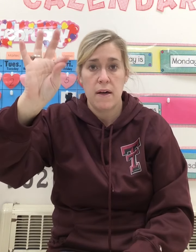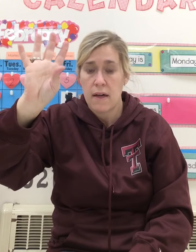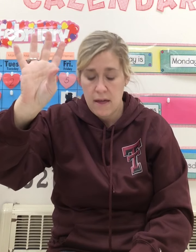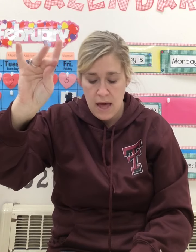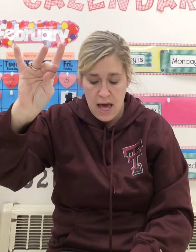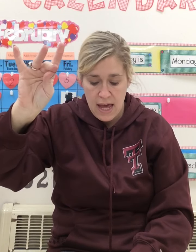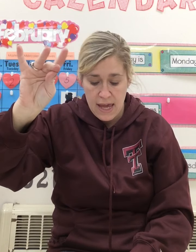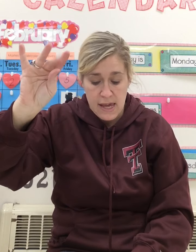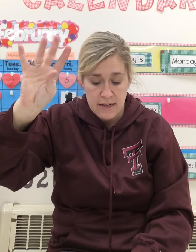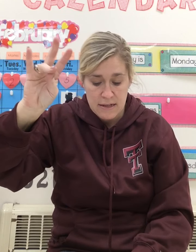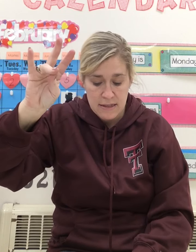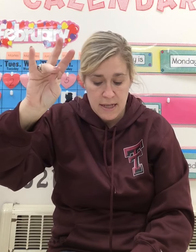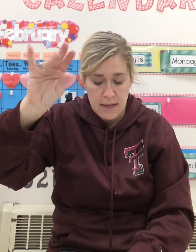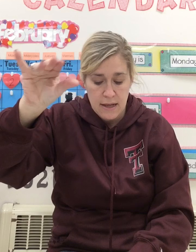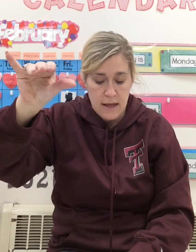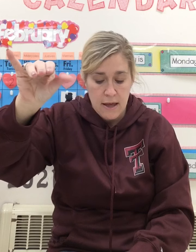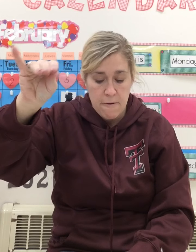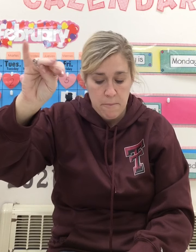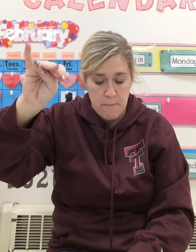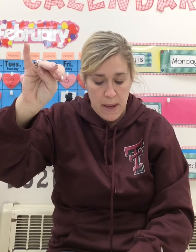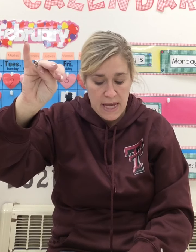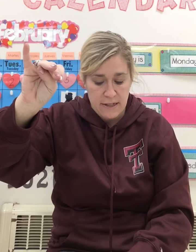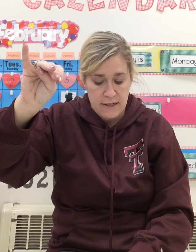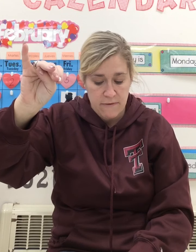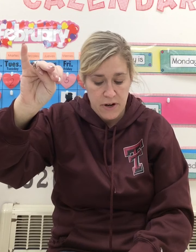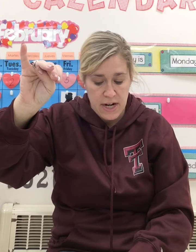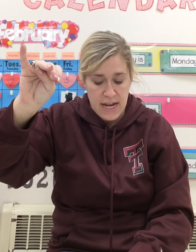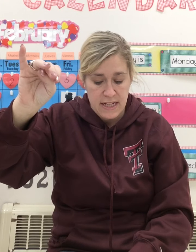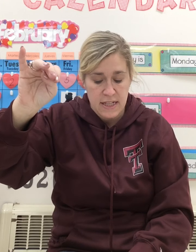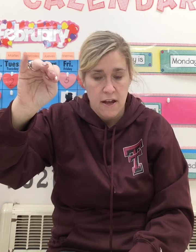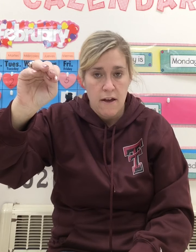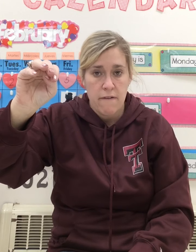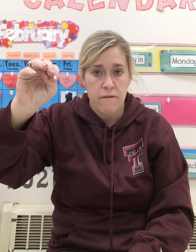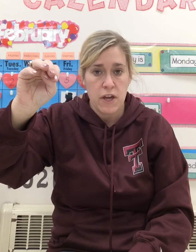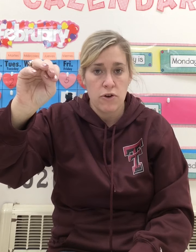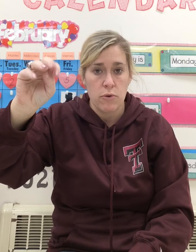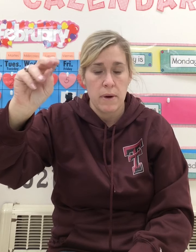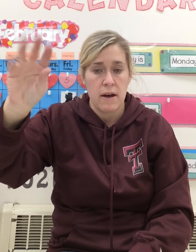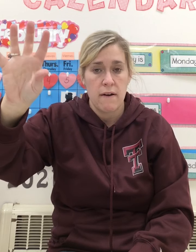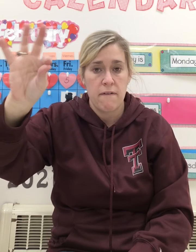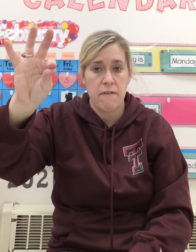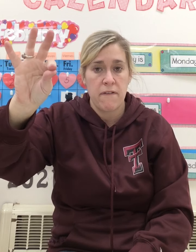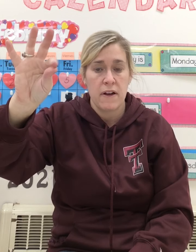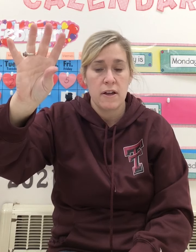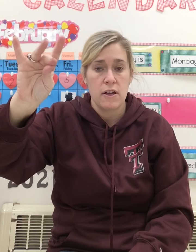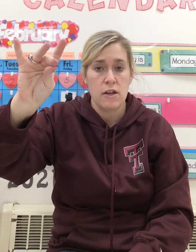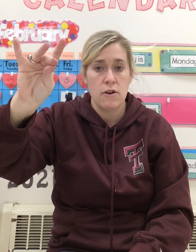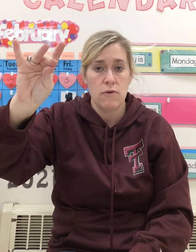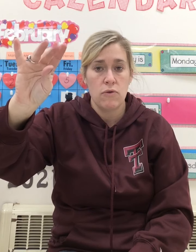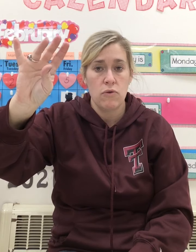-I-T. Bite. Very nice. Fume. Fume.